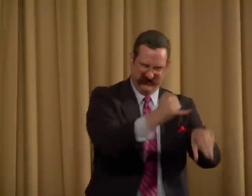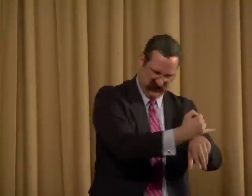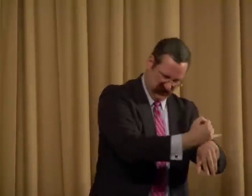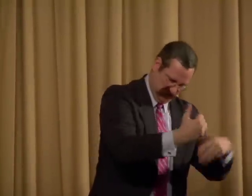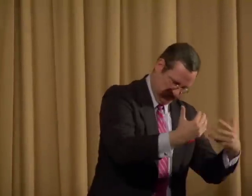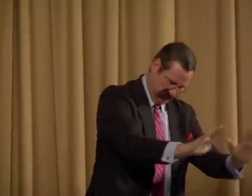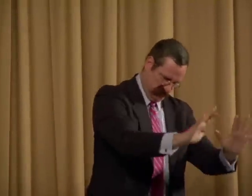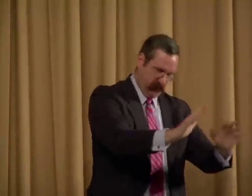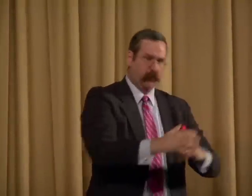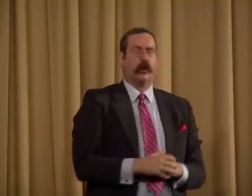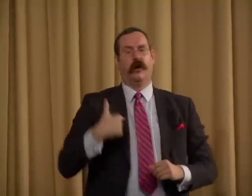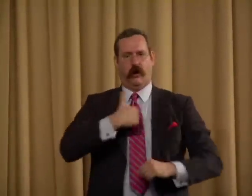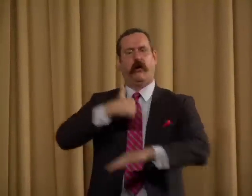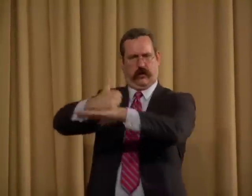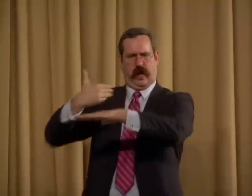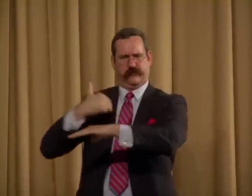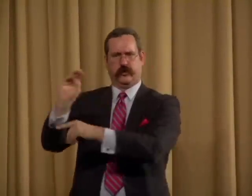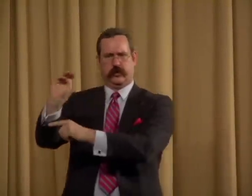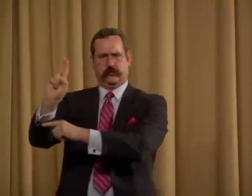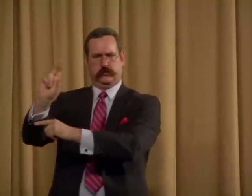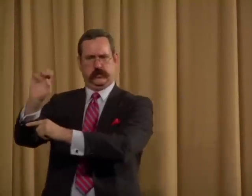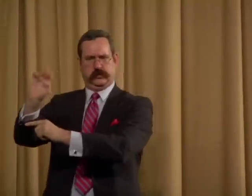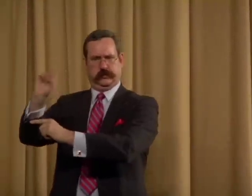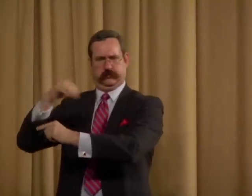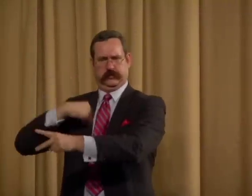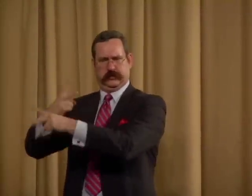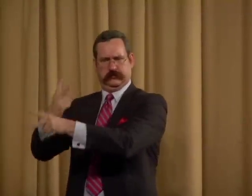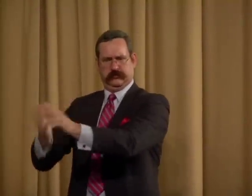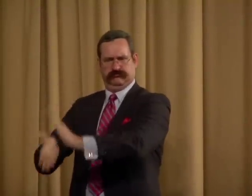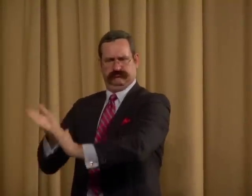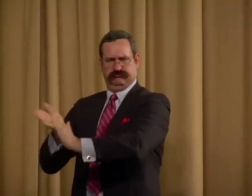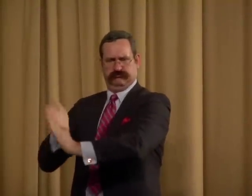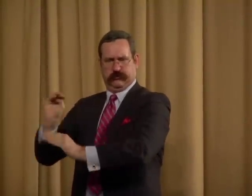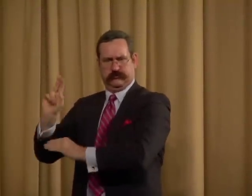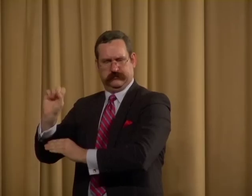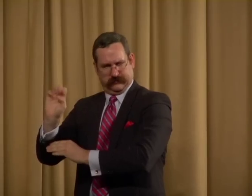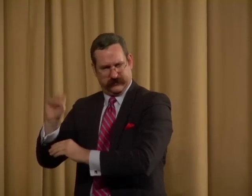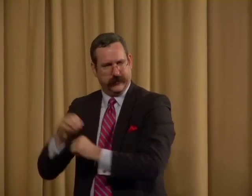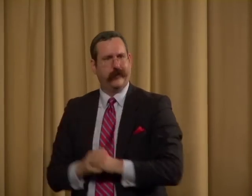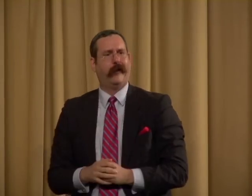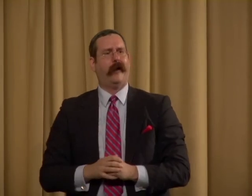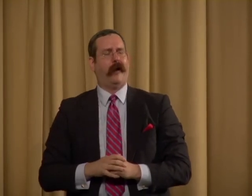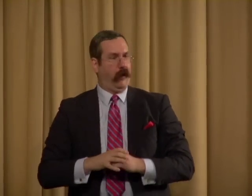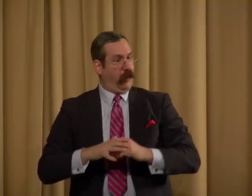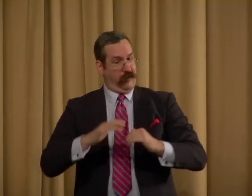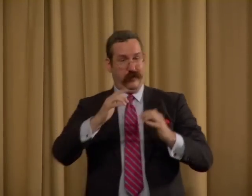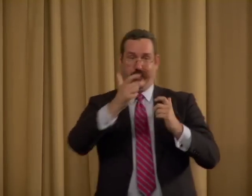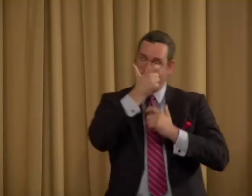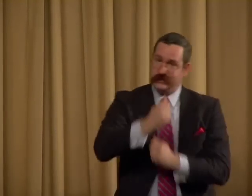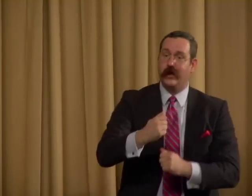At the Nebraska School for the Deaf, after it closed, we established a museum which we continued to operate.